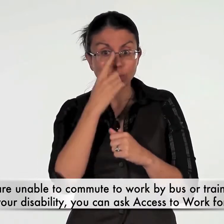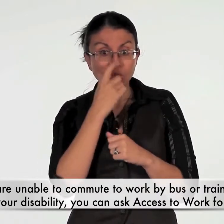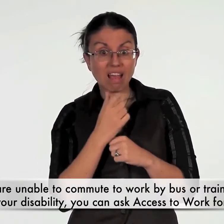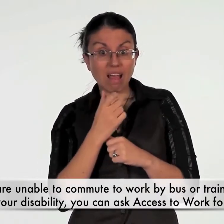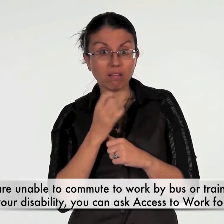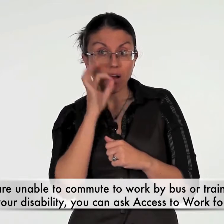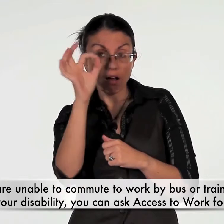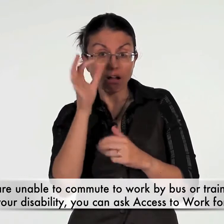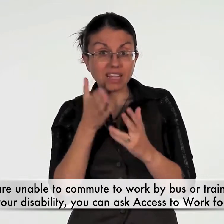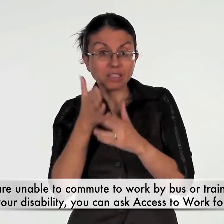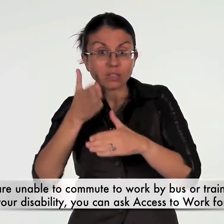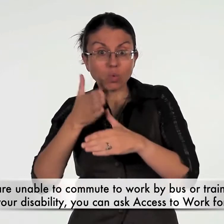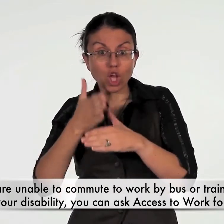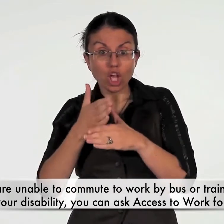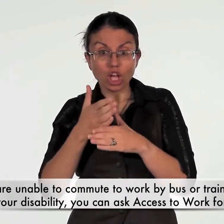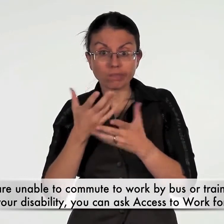ask access to work for help